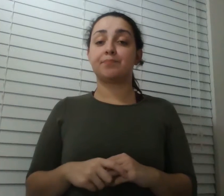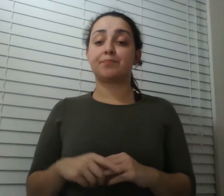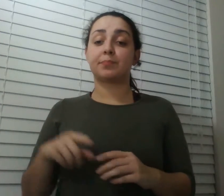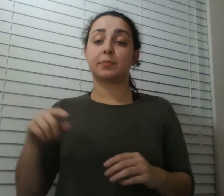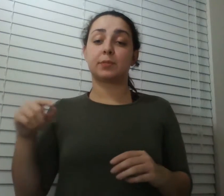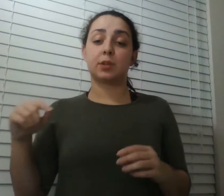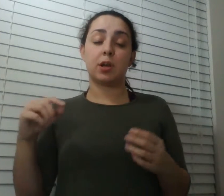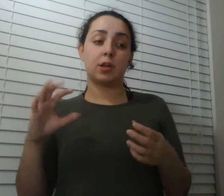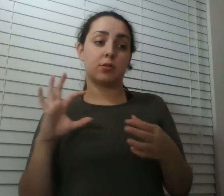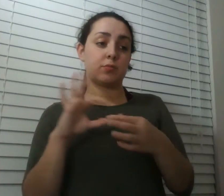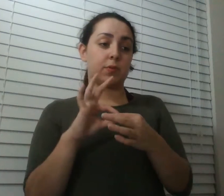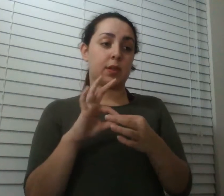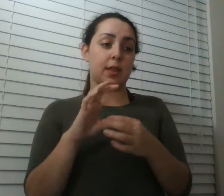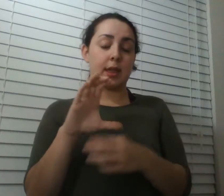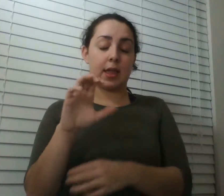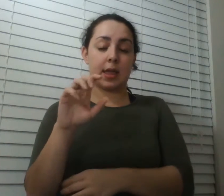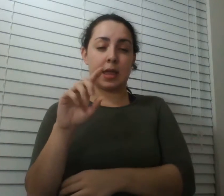critted is like a cricket